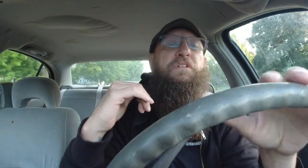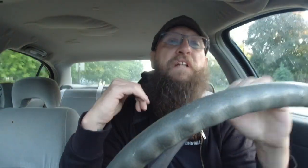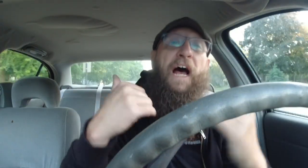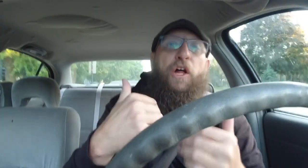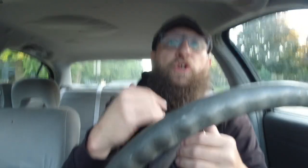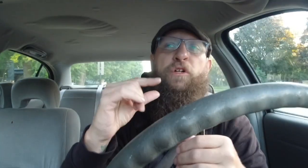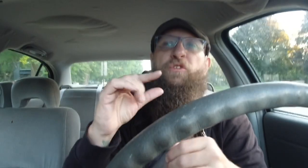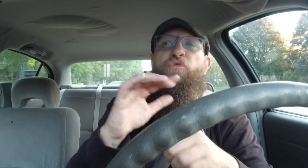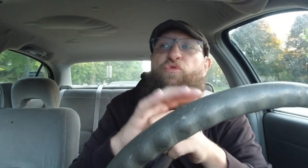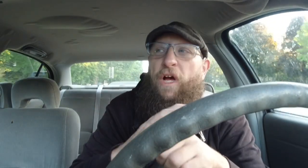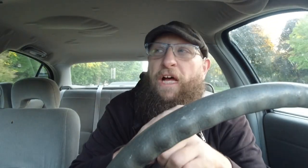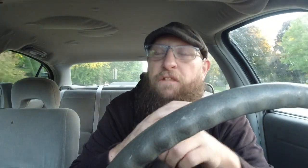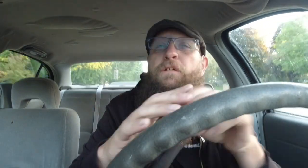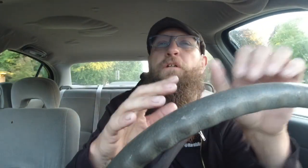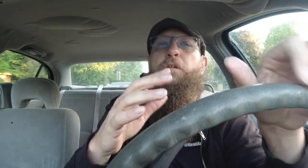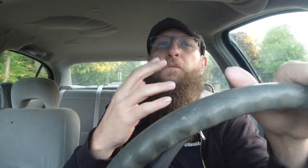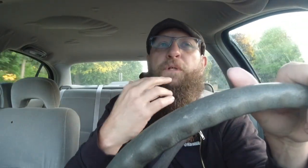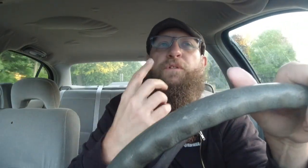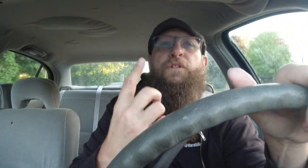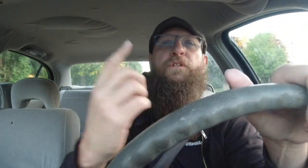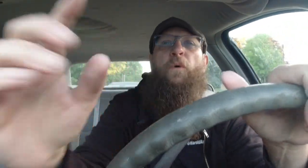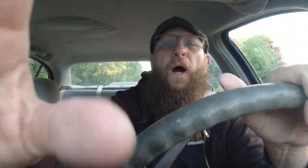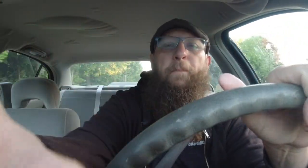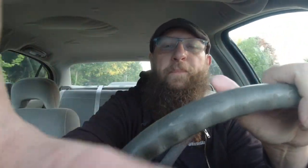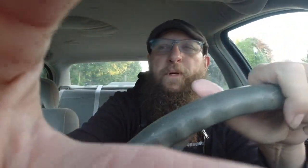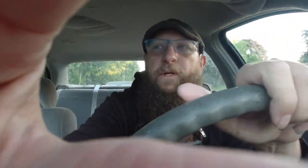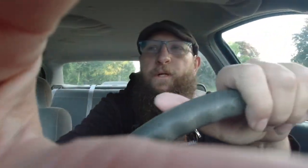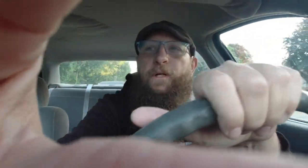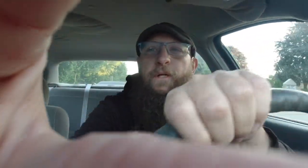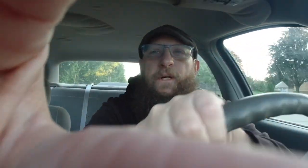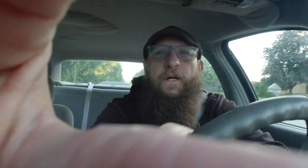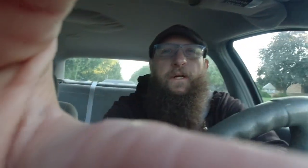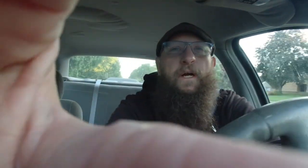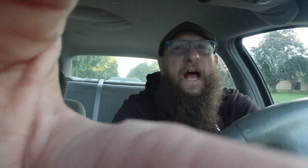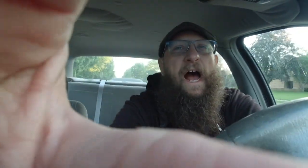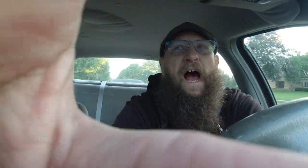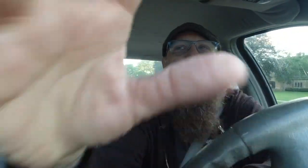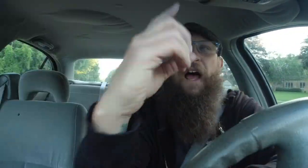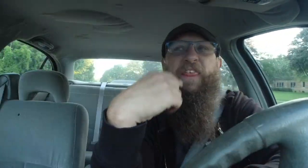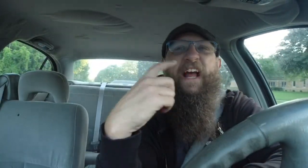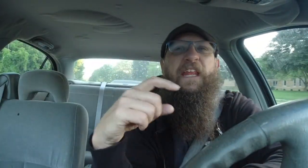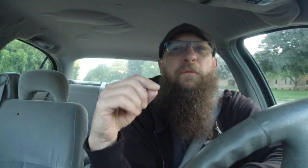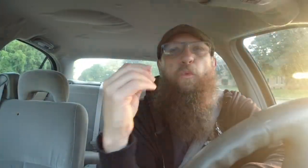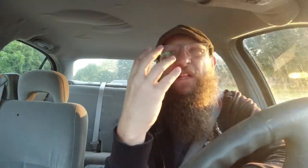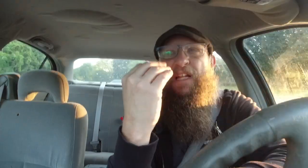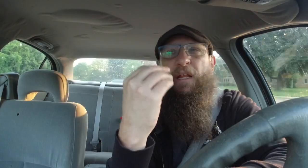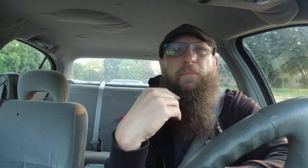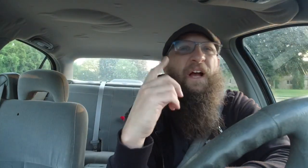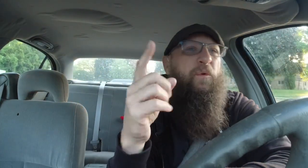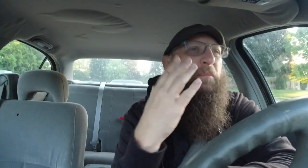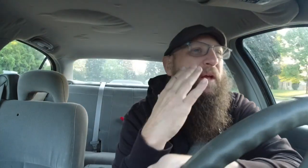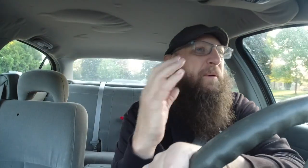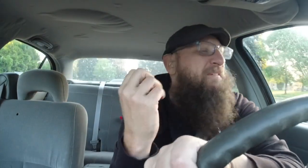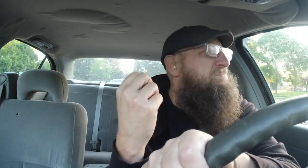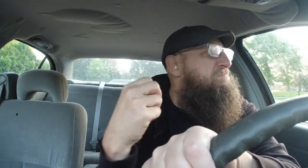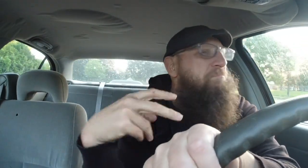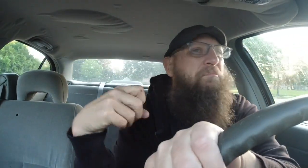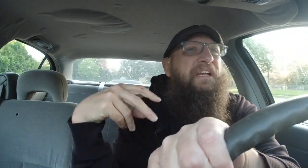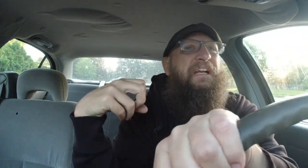tired a little stressed especially if you go up i think i need more sleep because i went in bed at midnight